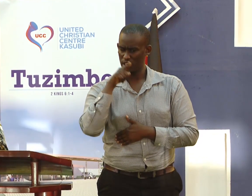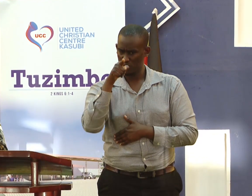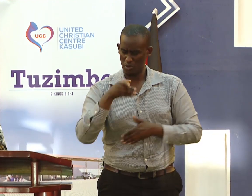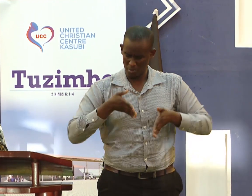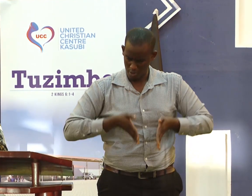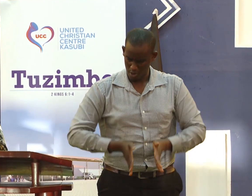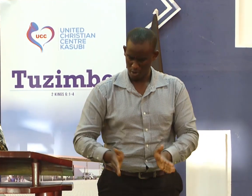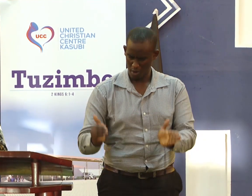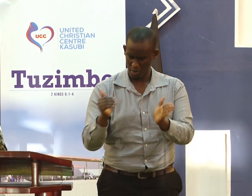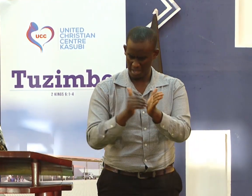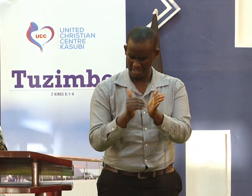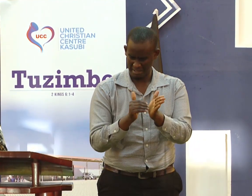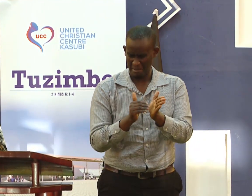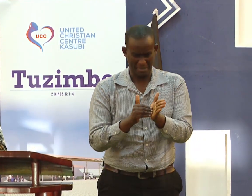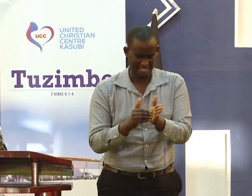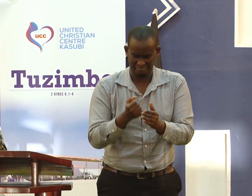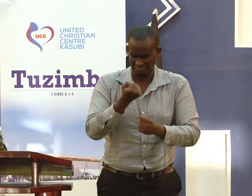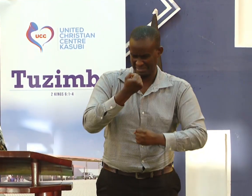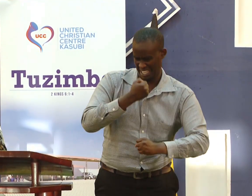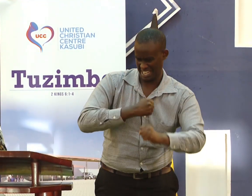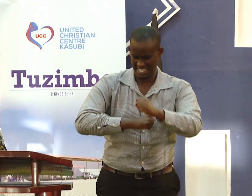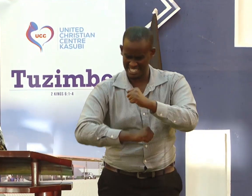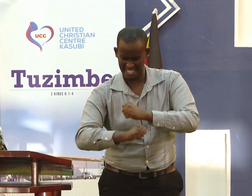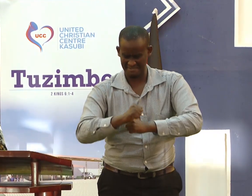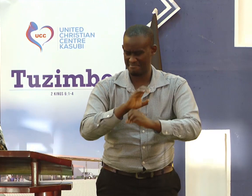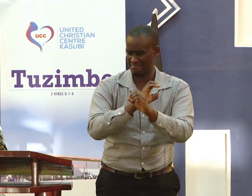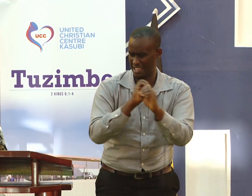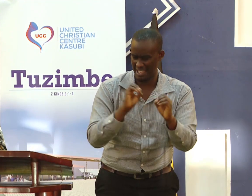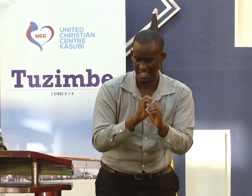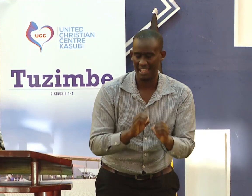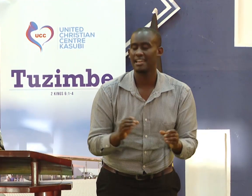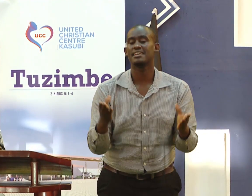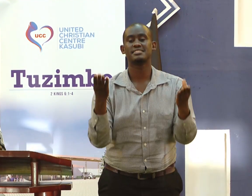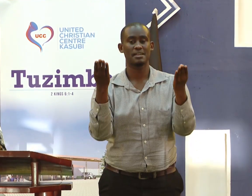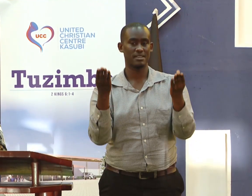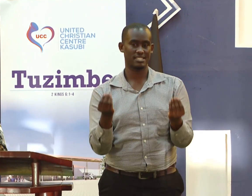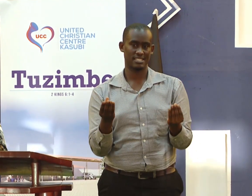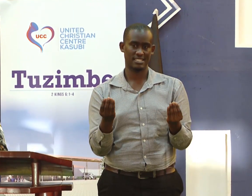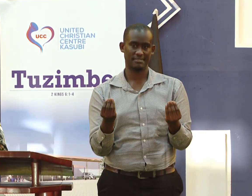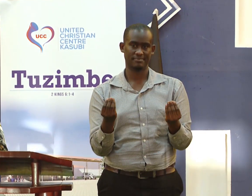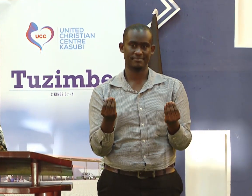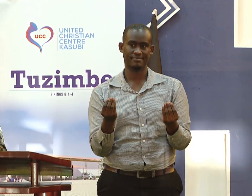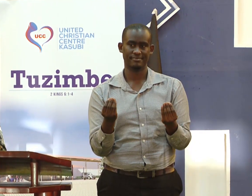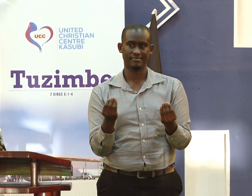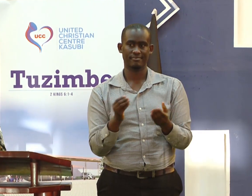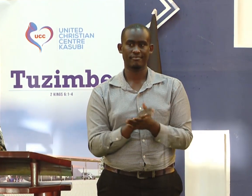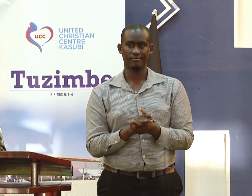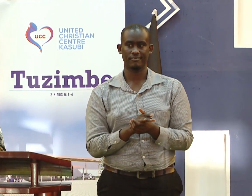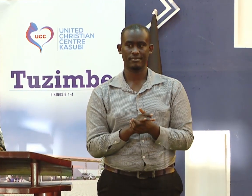It is very bad for you to be a stunted born again, yet it is possible.